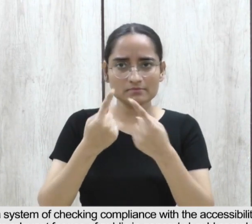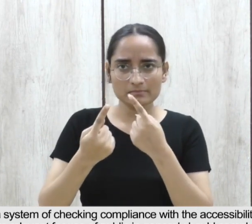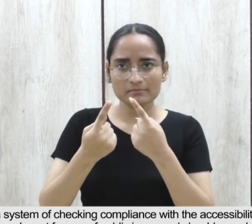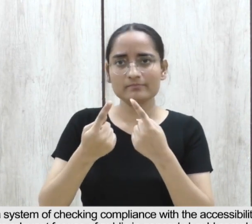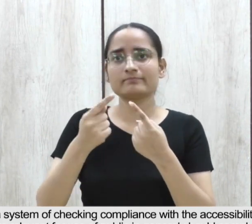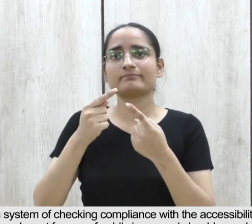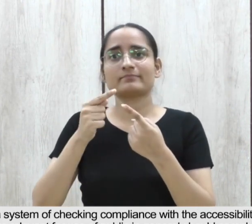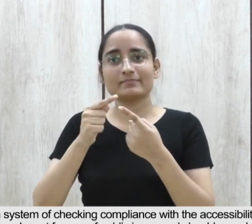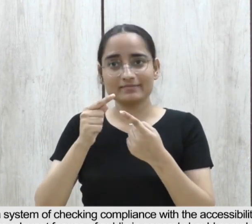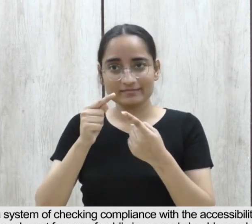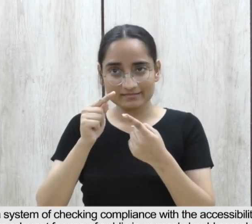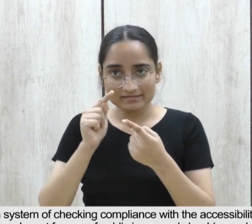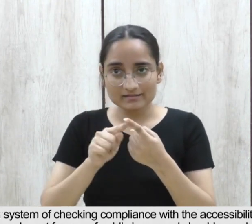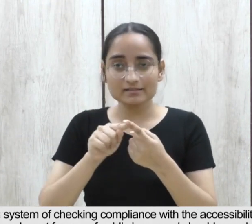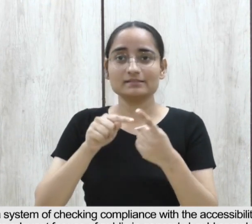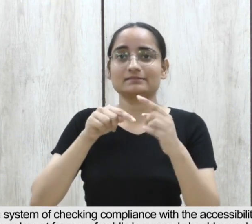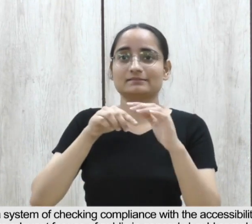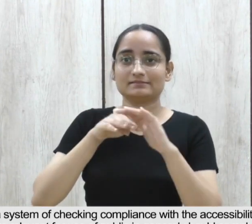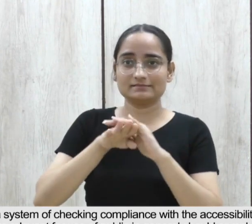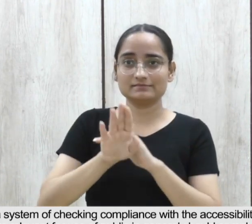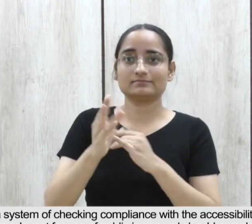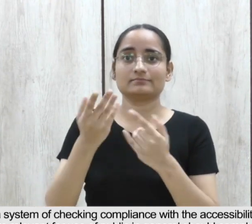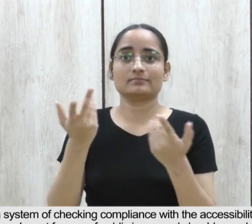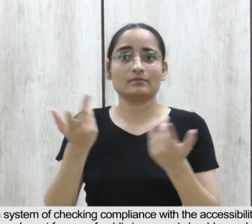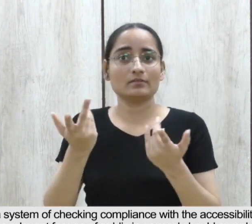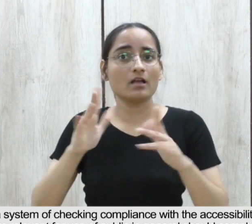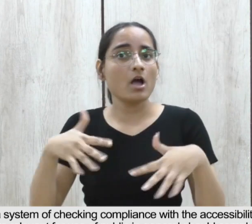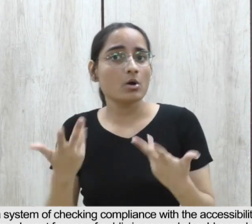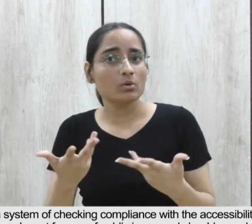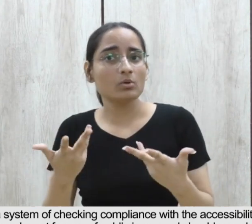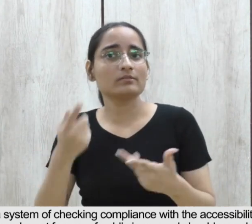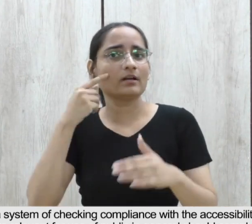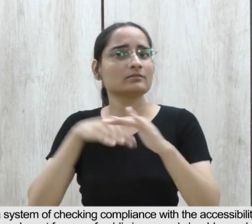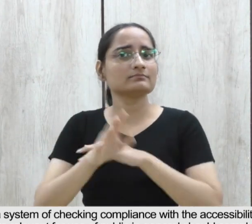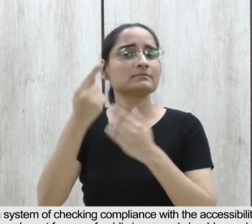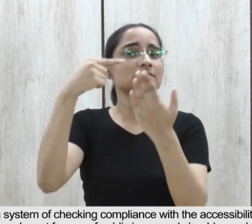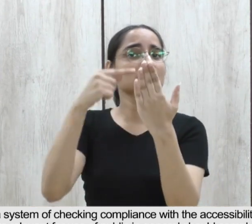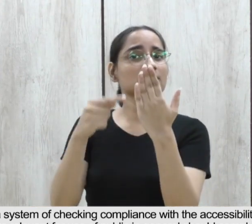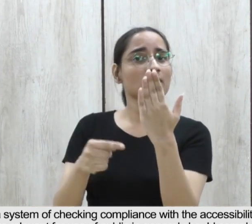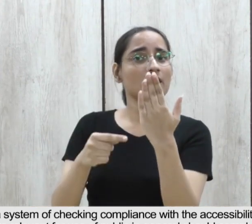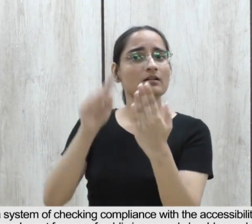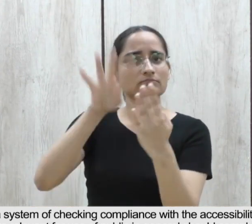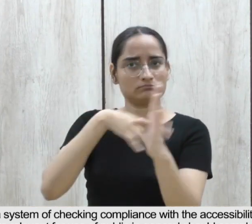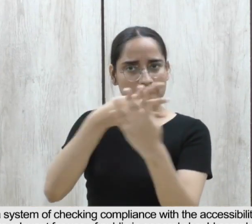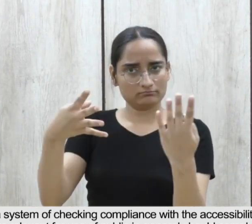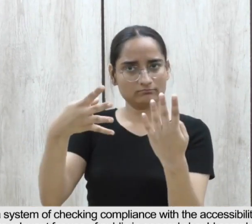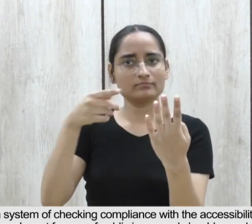develop a system of checking compliance with the accessibility standards.